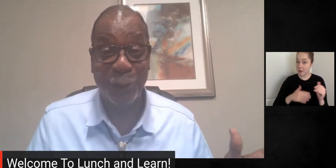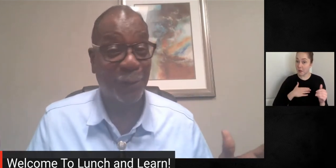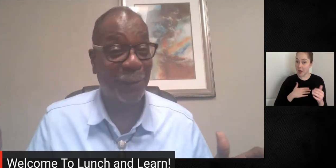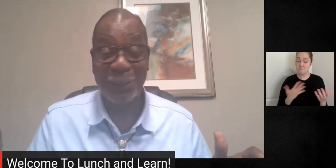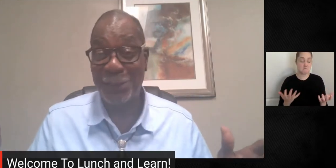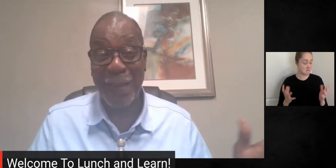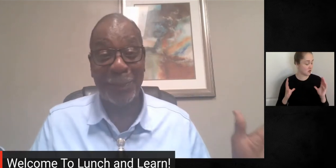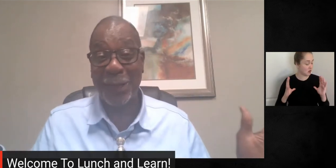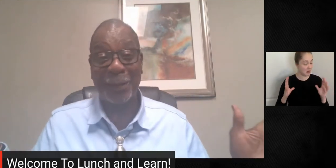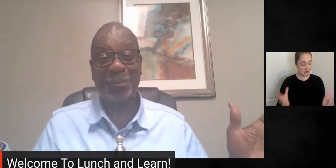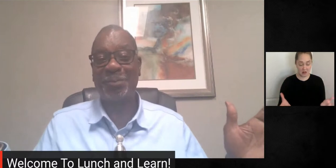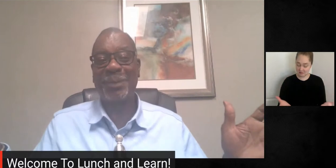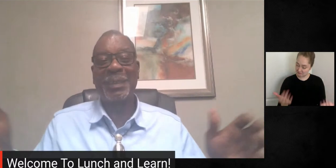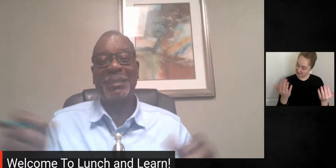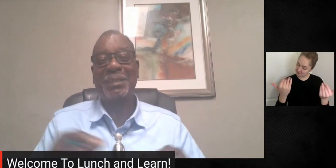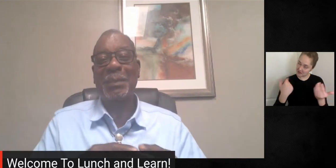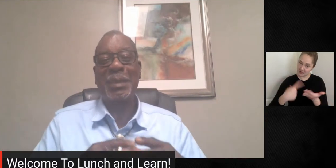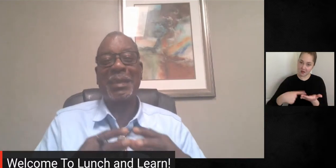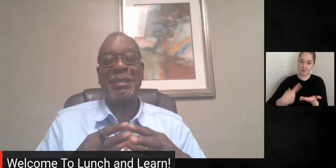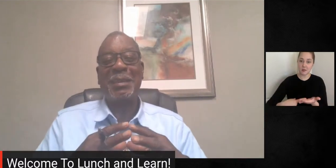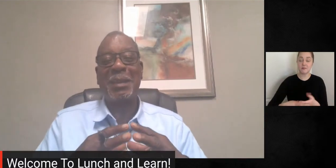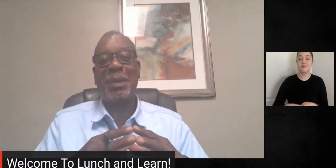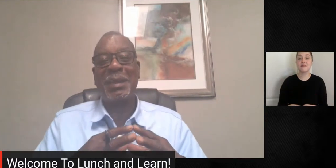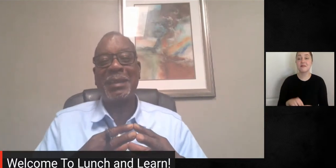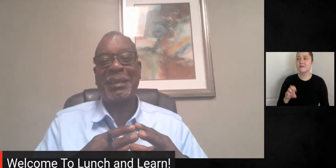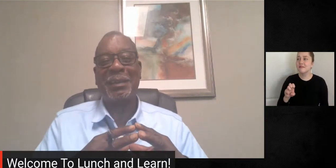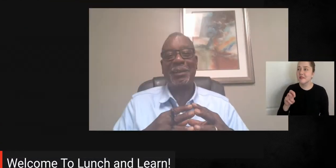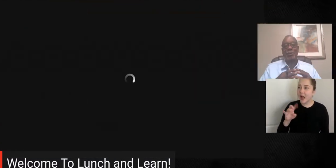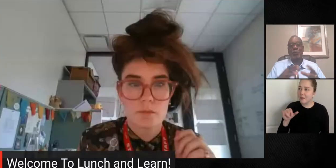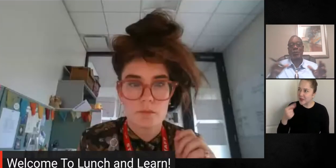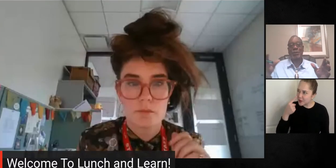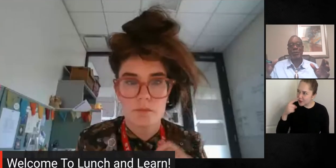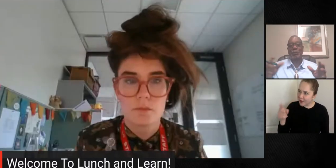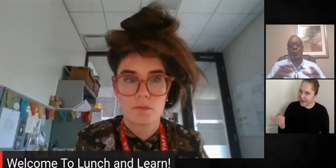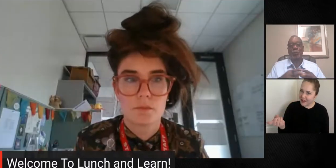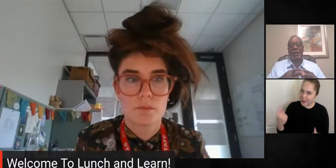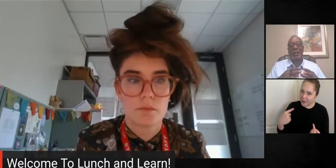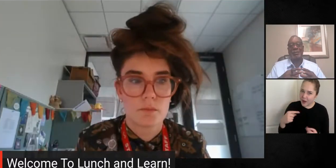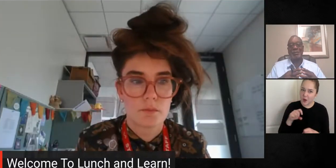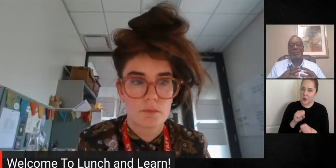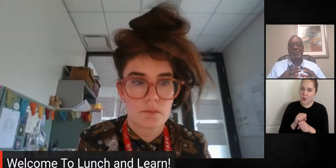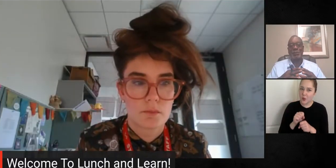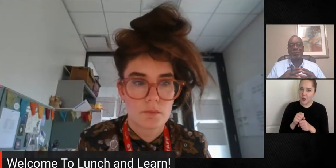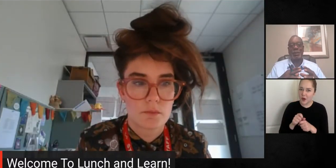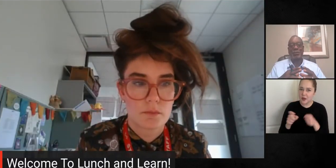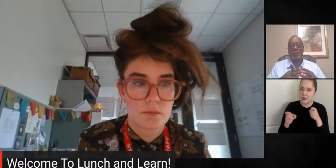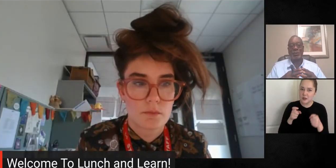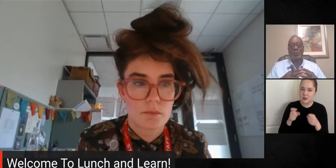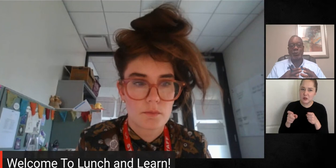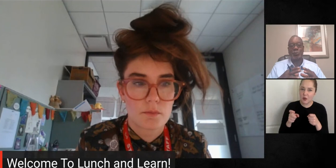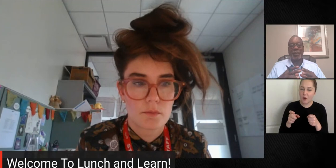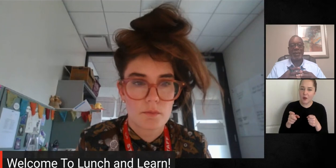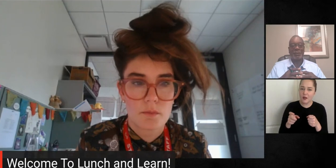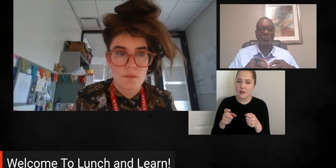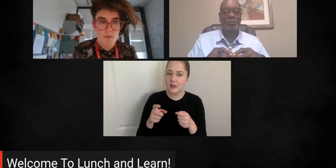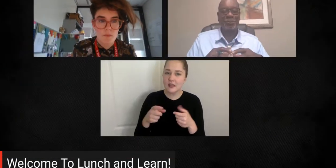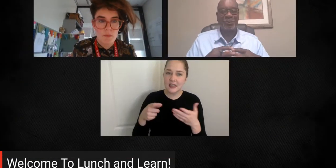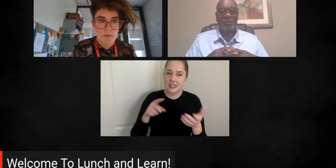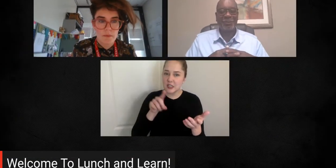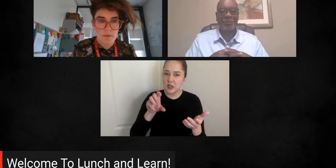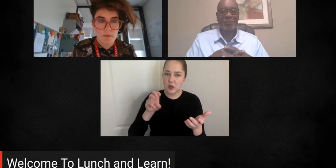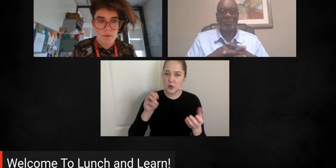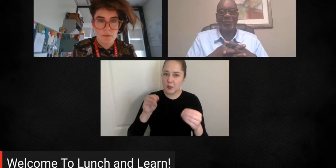all good, let's chop it up. So Emily, can you come in and you work the control dials and just who's out there in Zoom land?